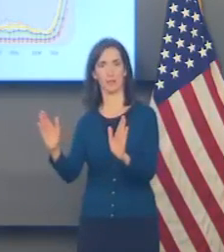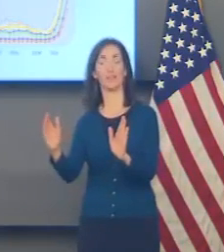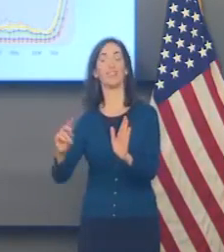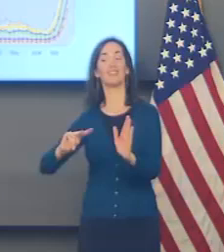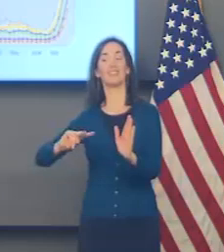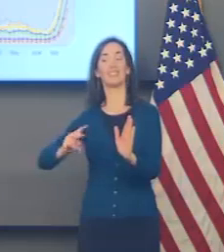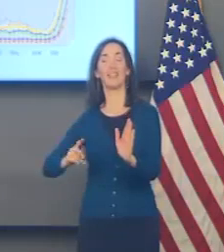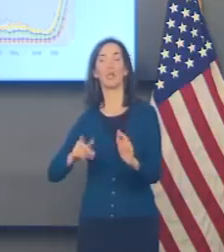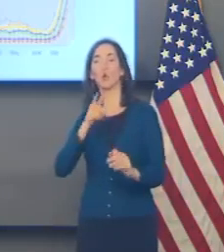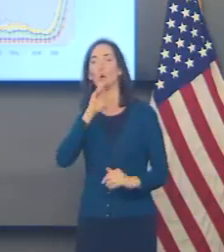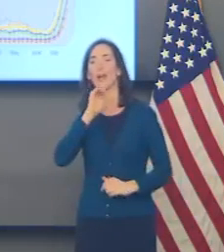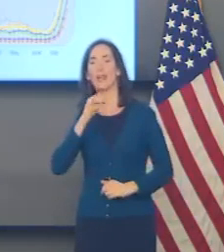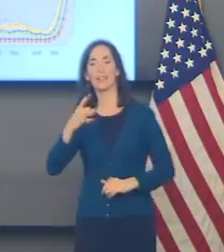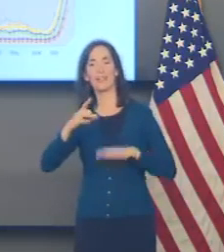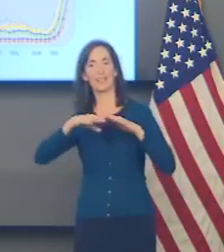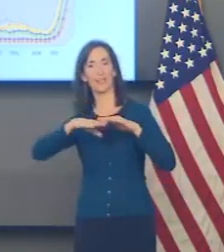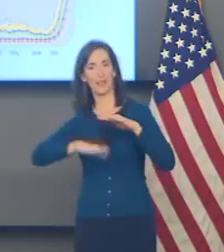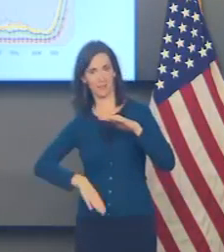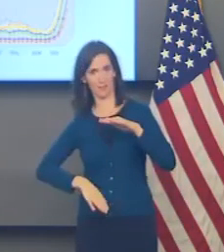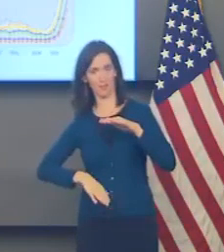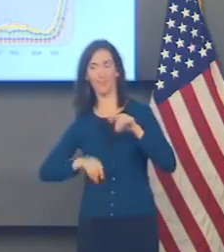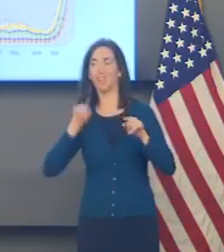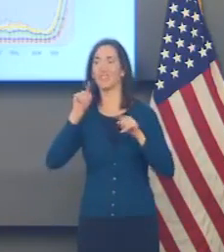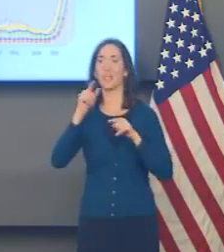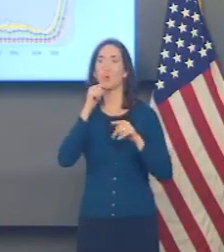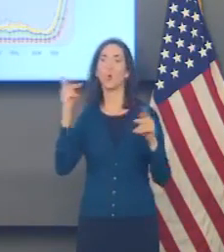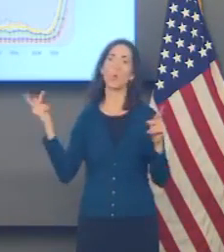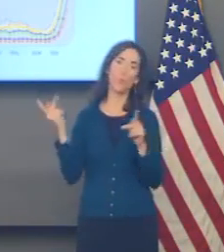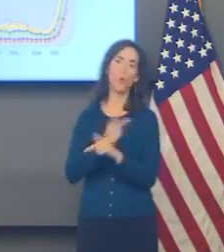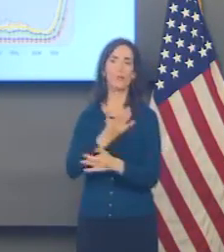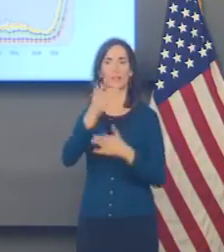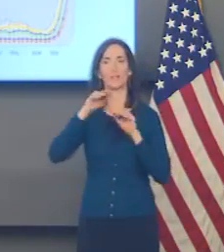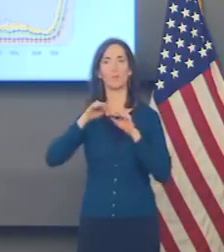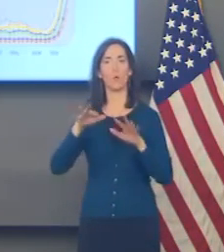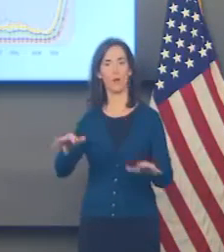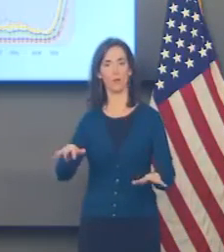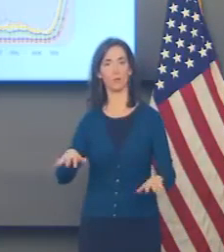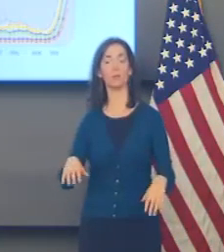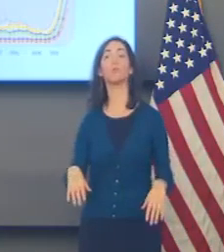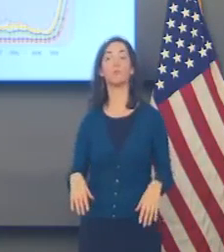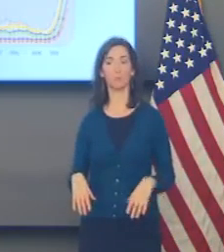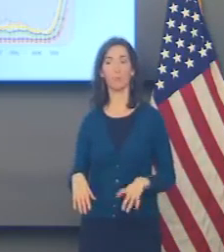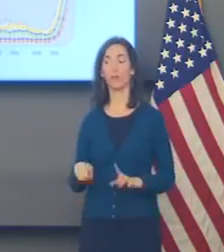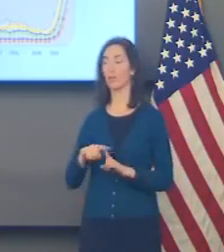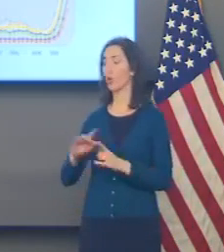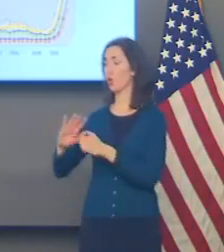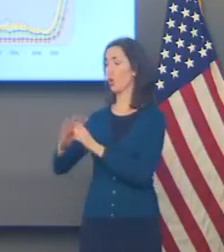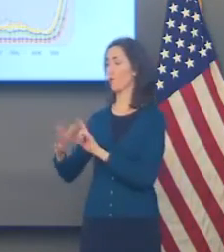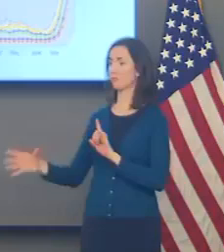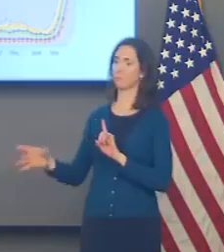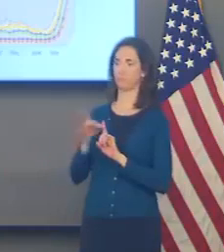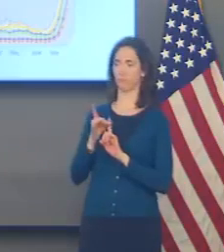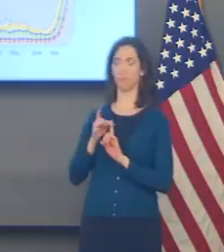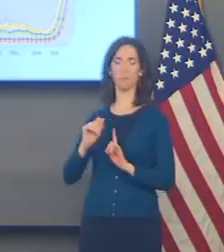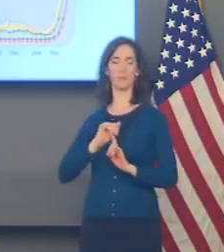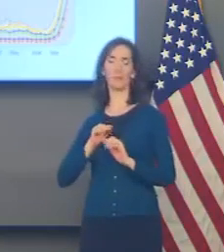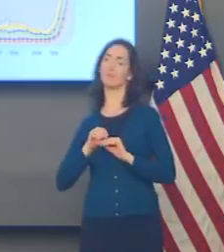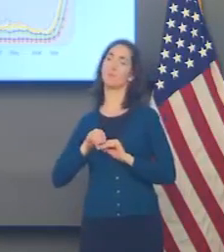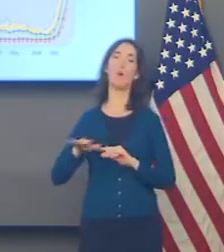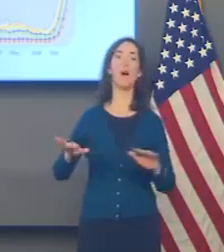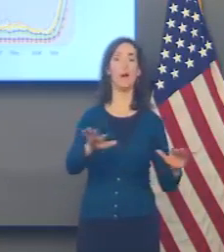by people under the age of 18. These are people who are getting COVID, spreading COVID,